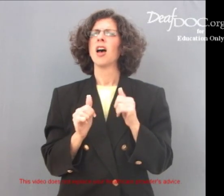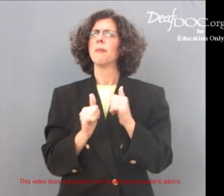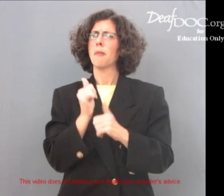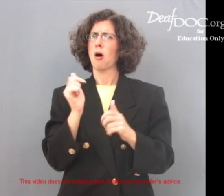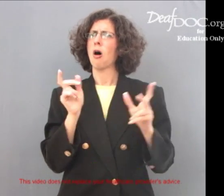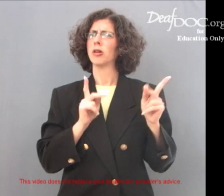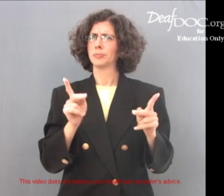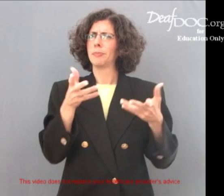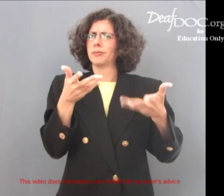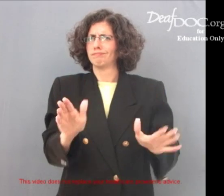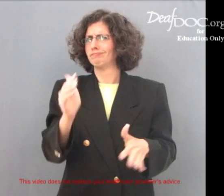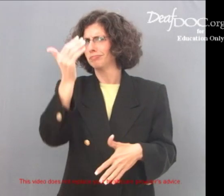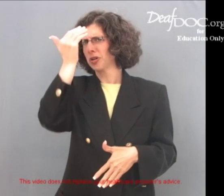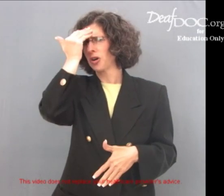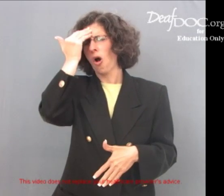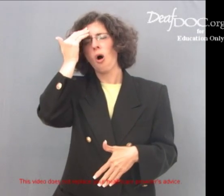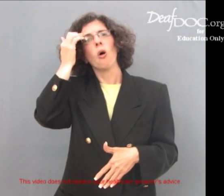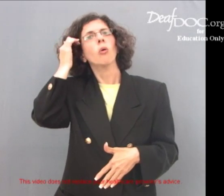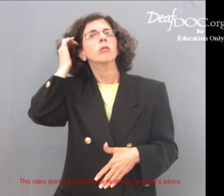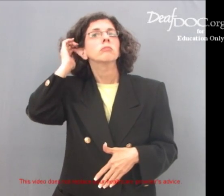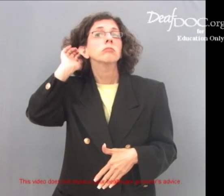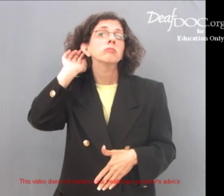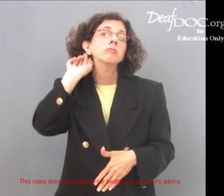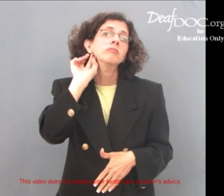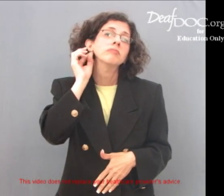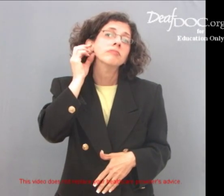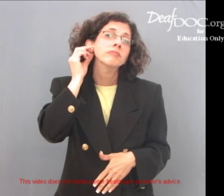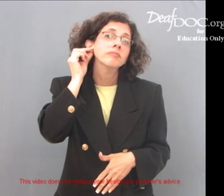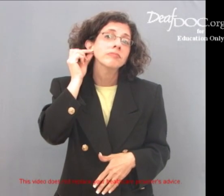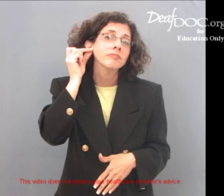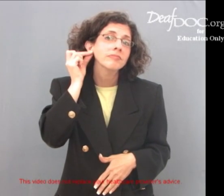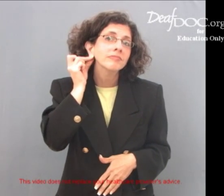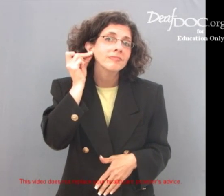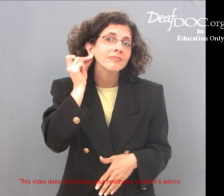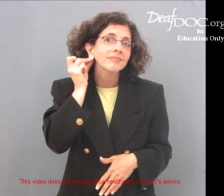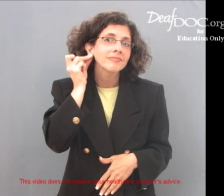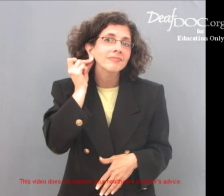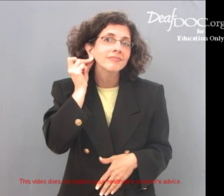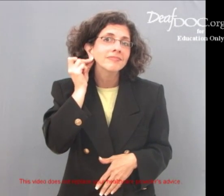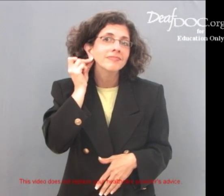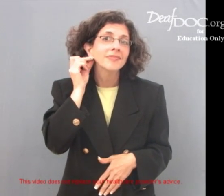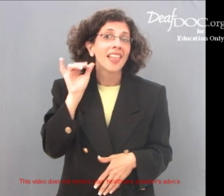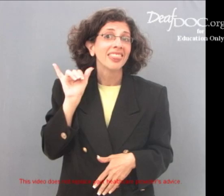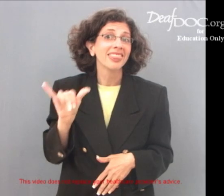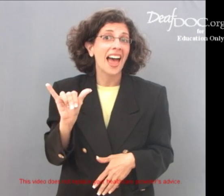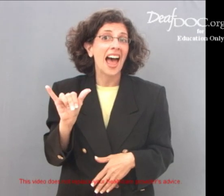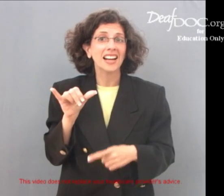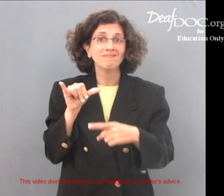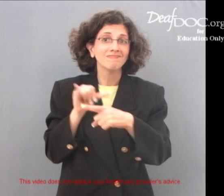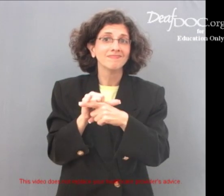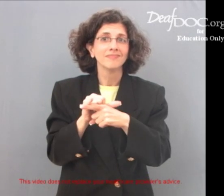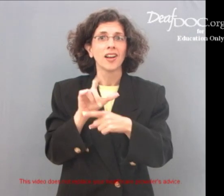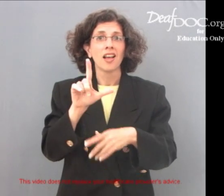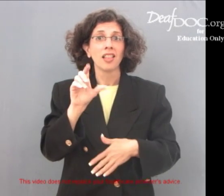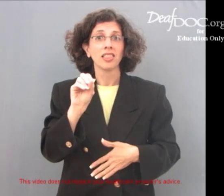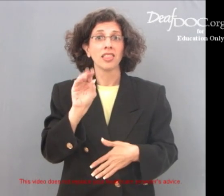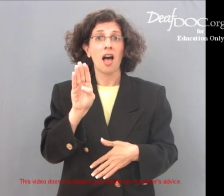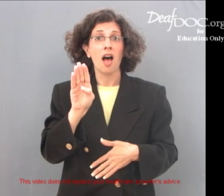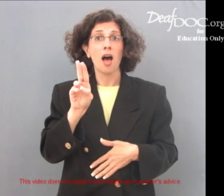The part most people know and recognize at the lowest port of the pinna is called